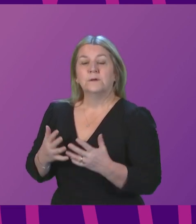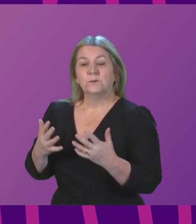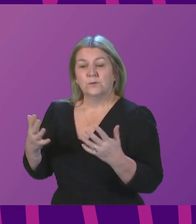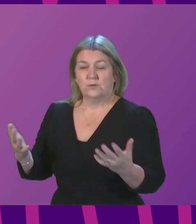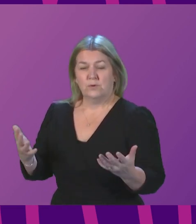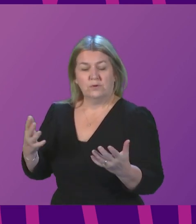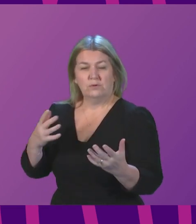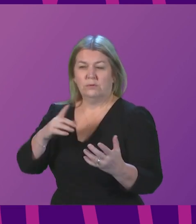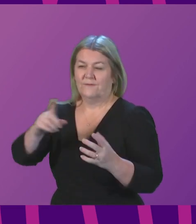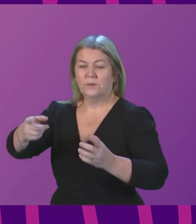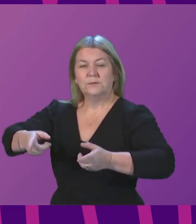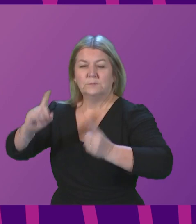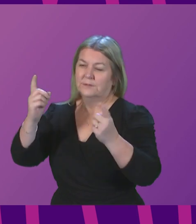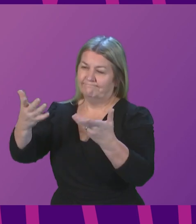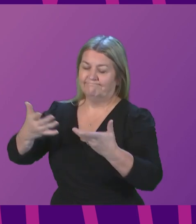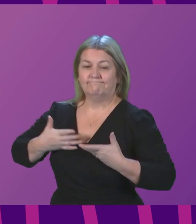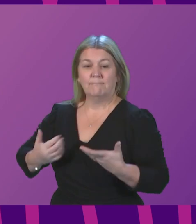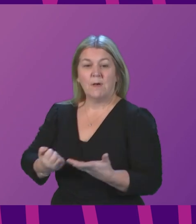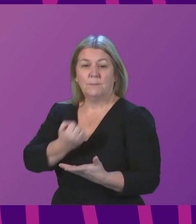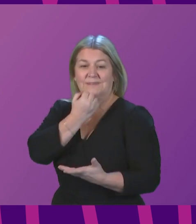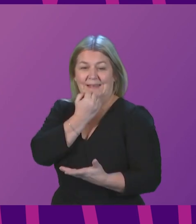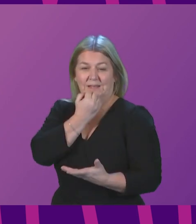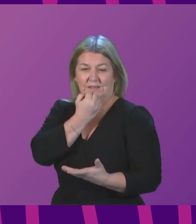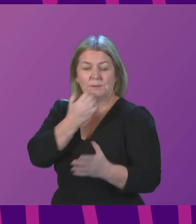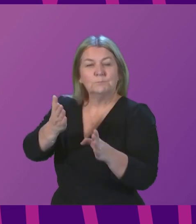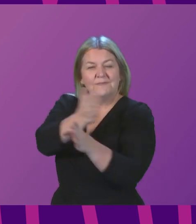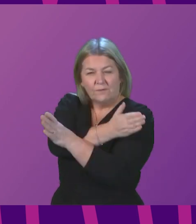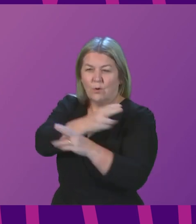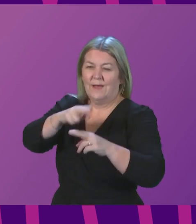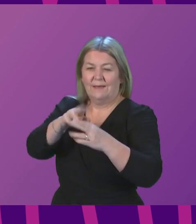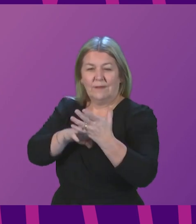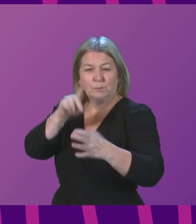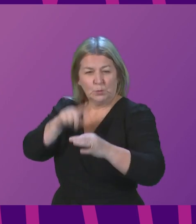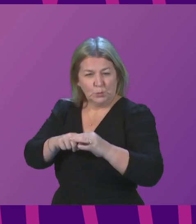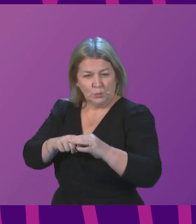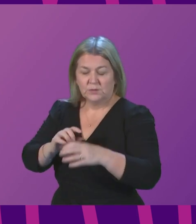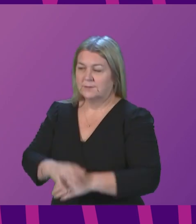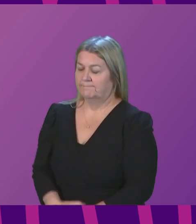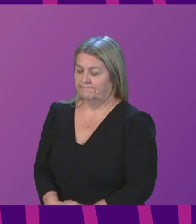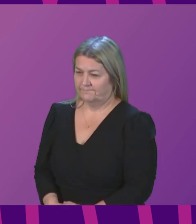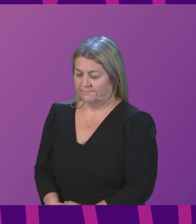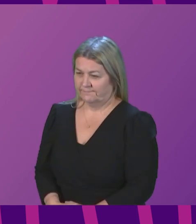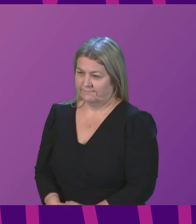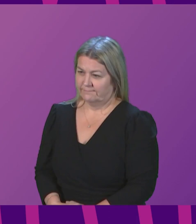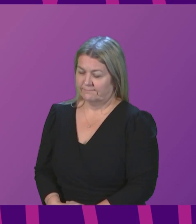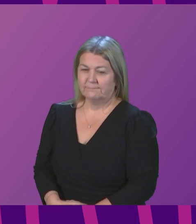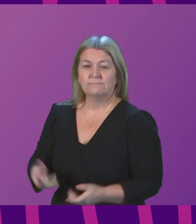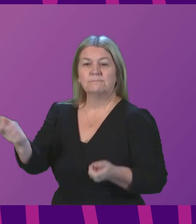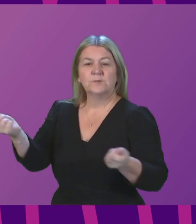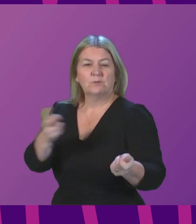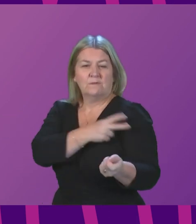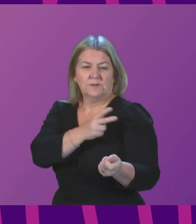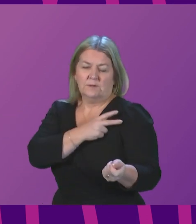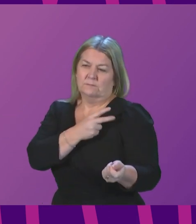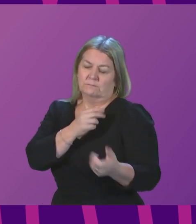an update on coronavirus before the start of First Minister's questions. Saving Officer, I'm very grateful for the opportunity to update